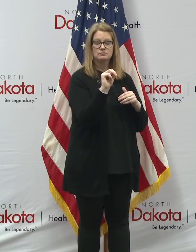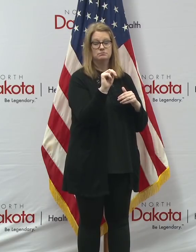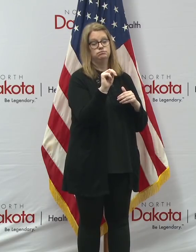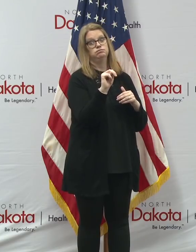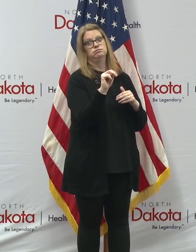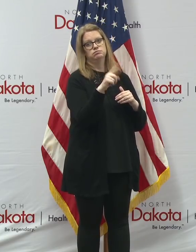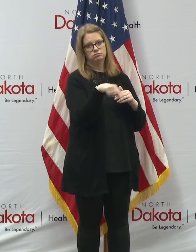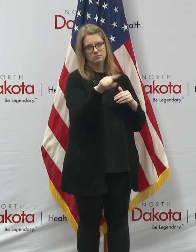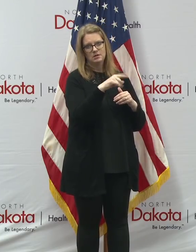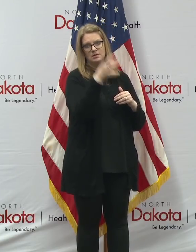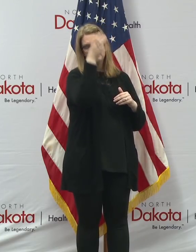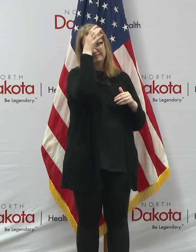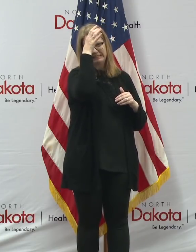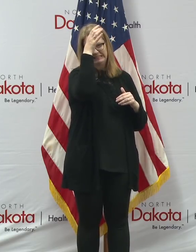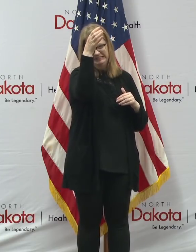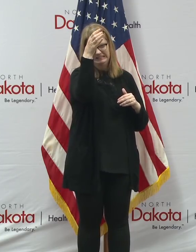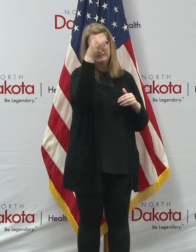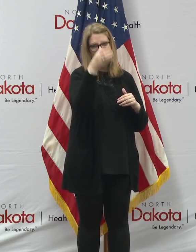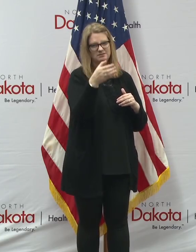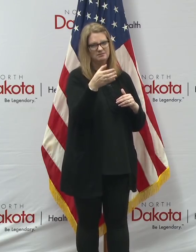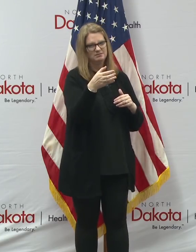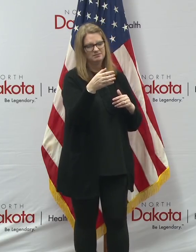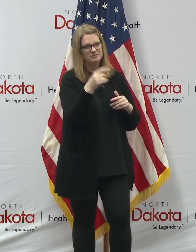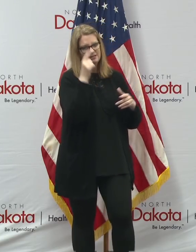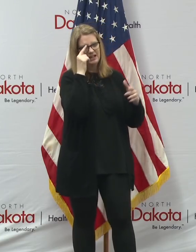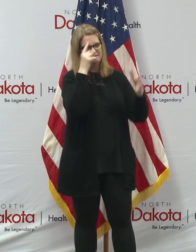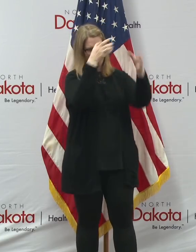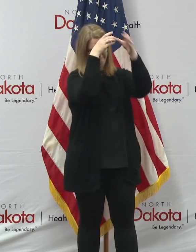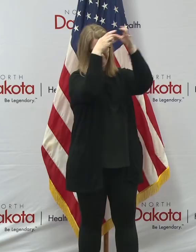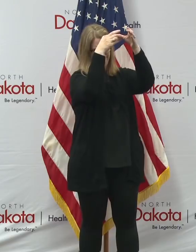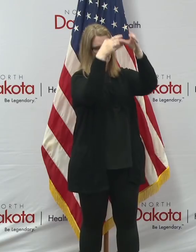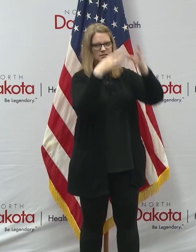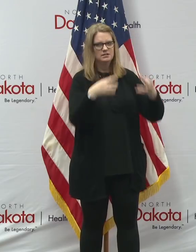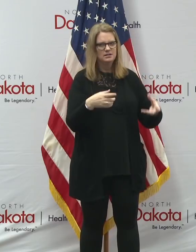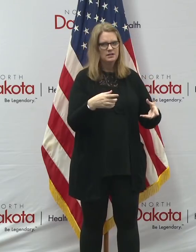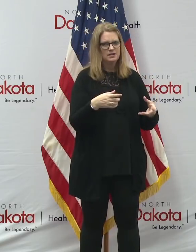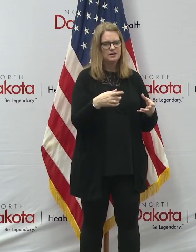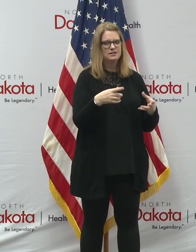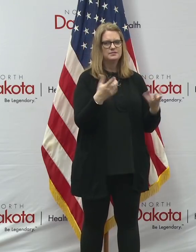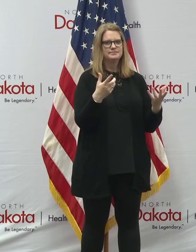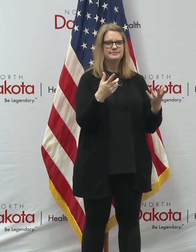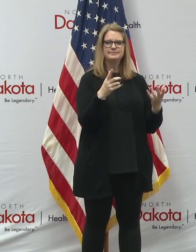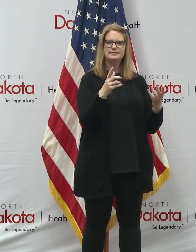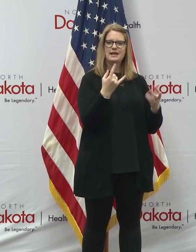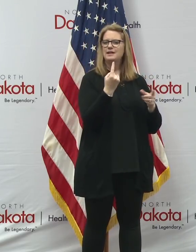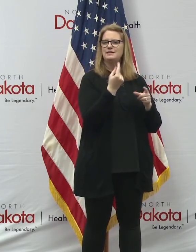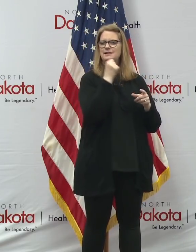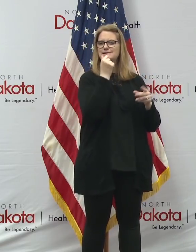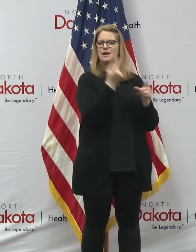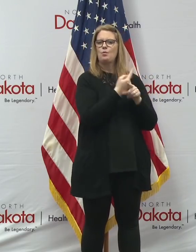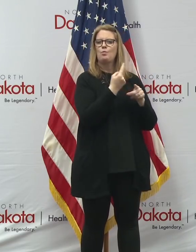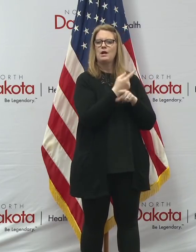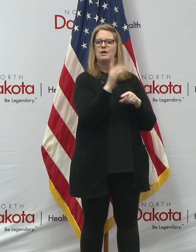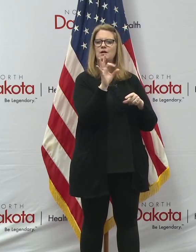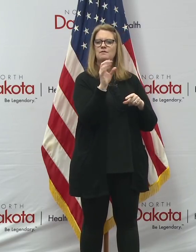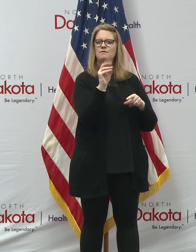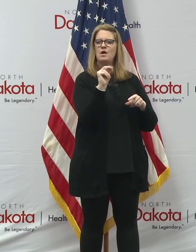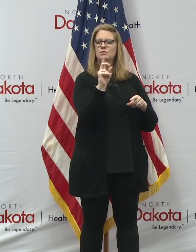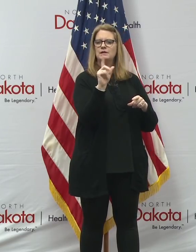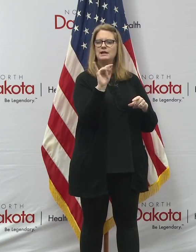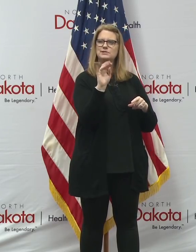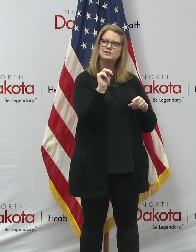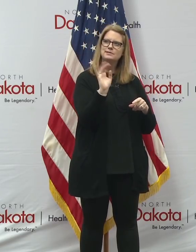world's experts. mean, the foundation probably, you should think of the foundation, not the way we would think of a regular foundation. You should think of the,